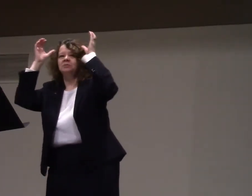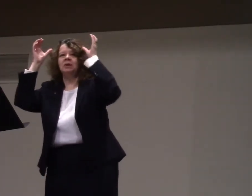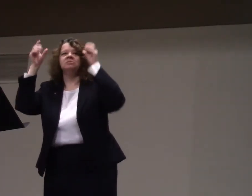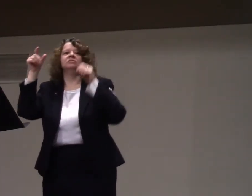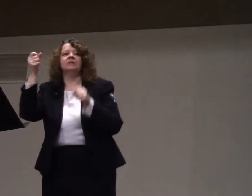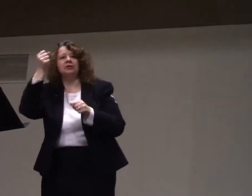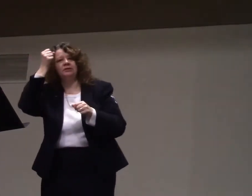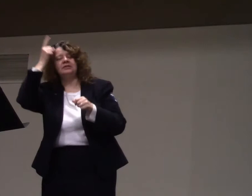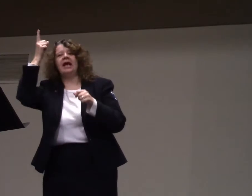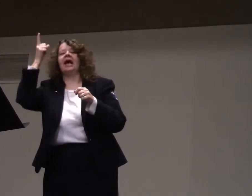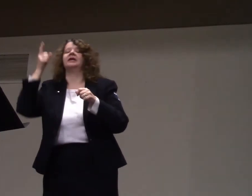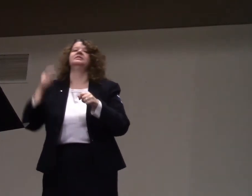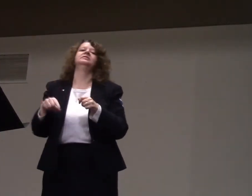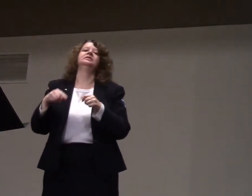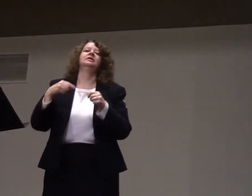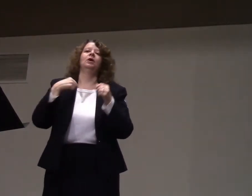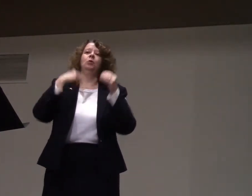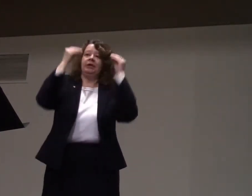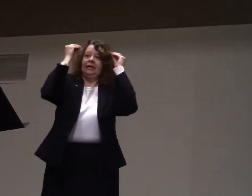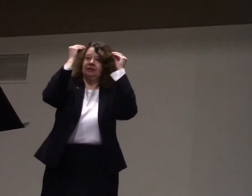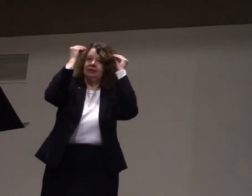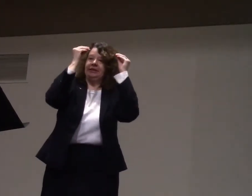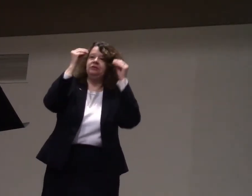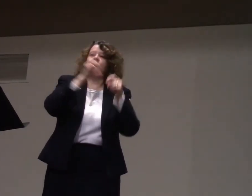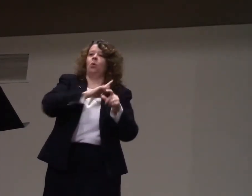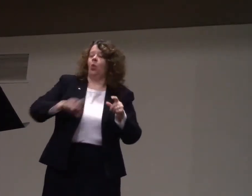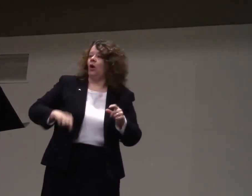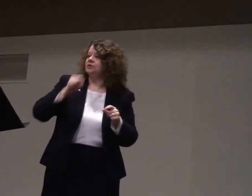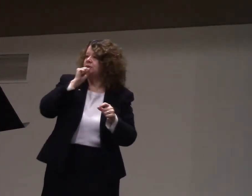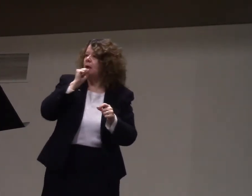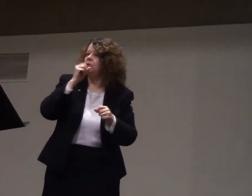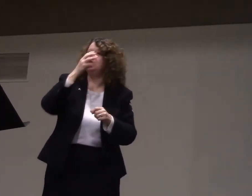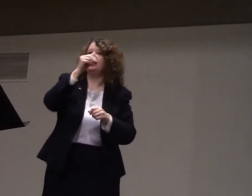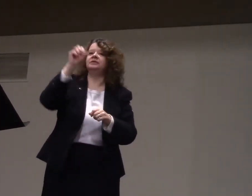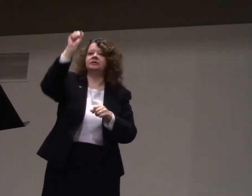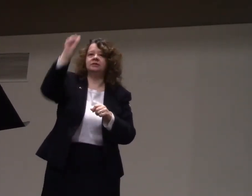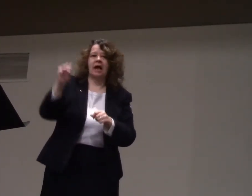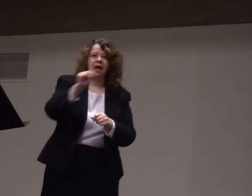they, uh, looked into the deaf catatism. And it was more easy than they understood.